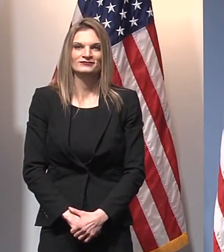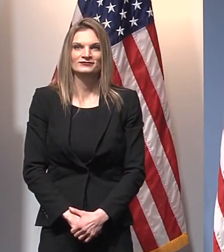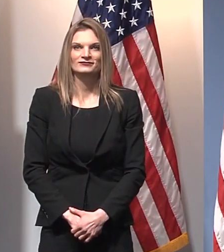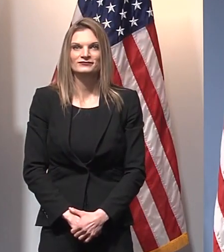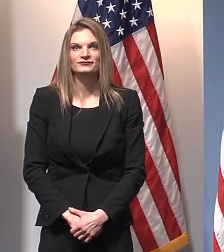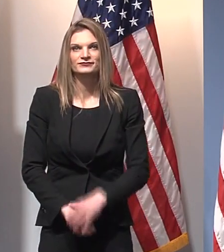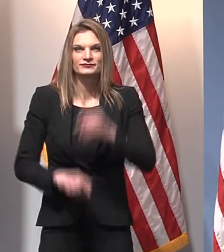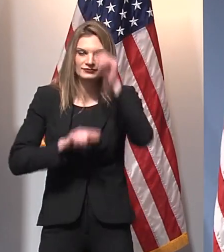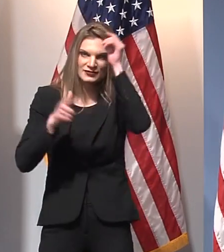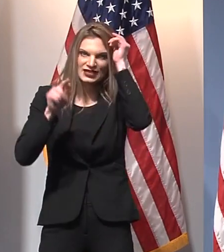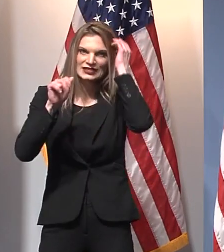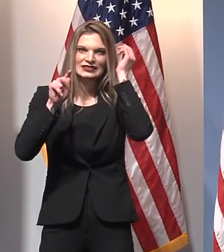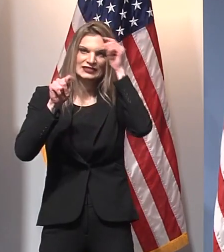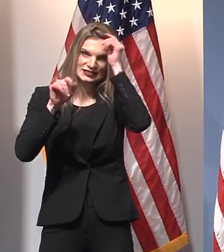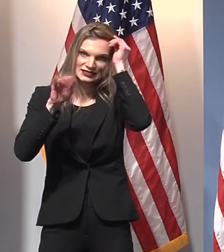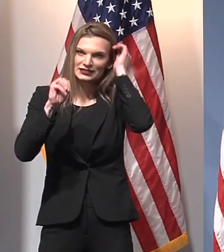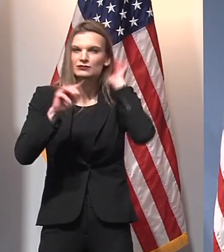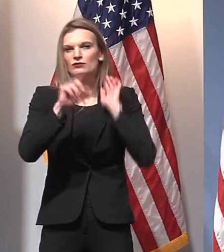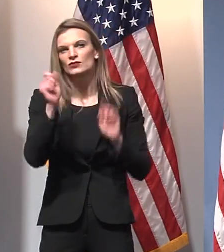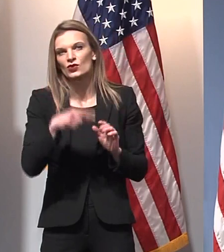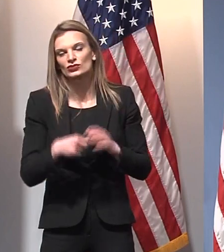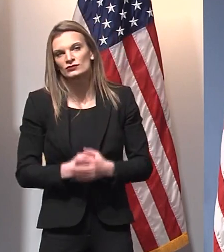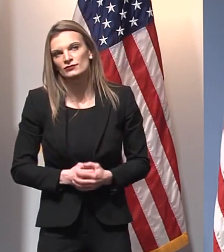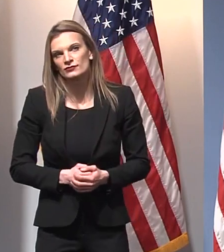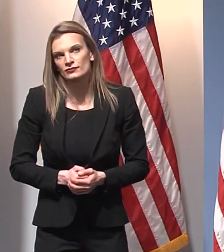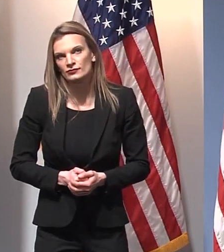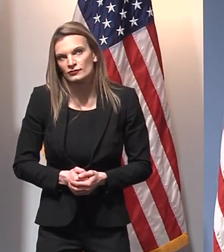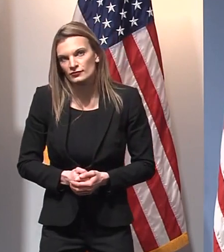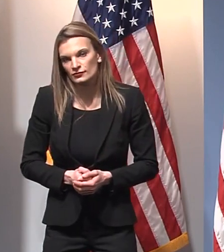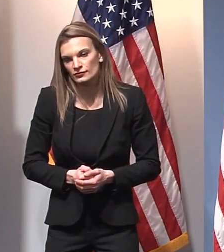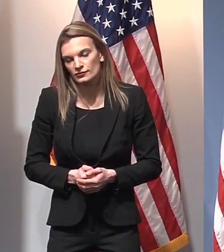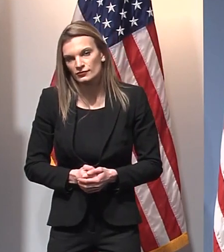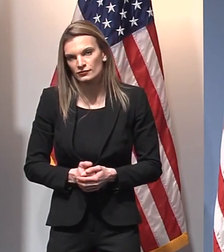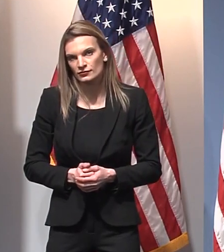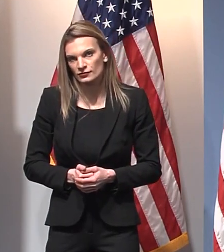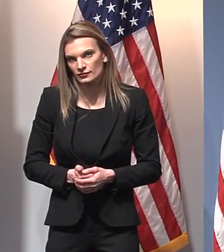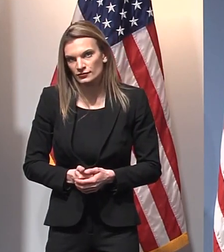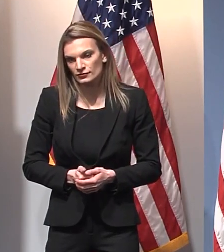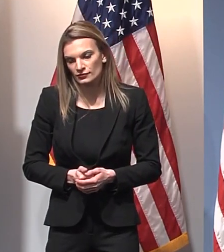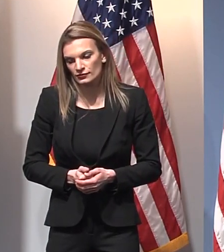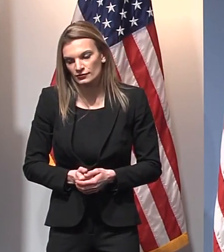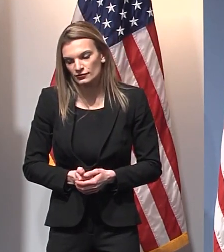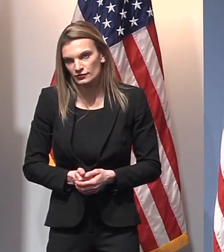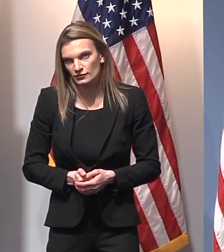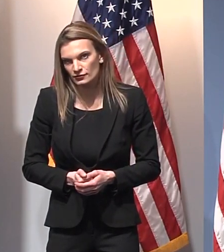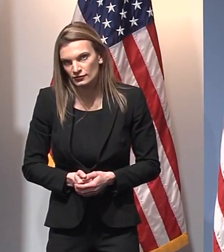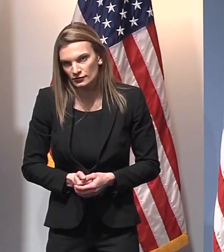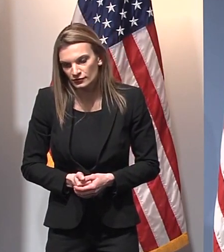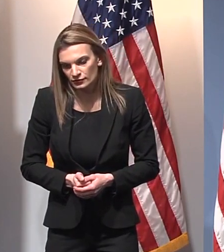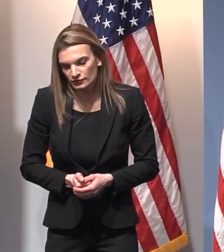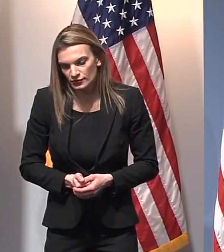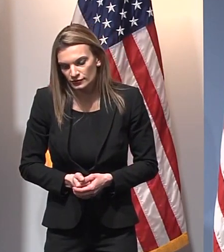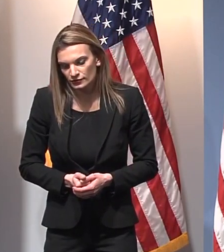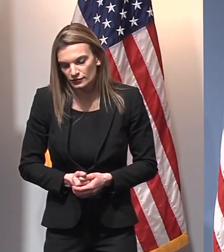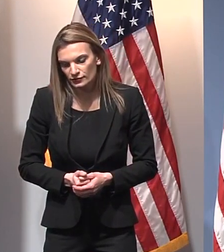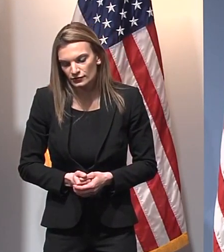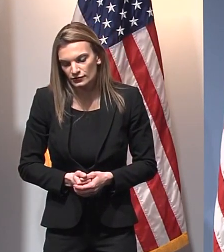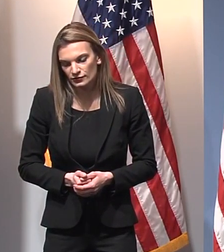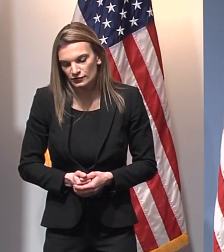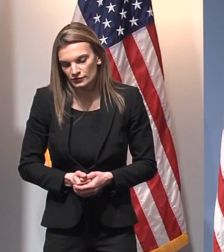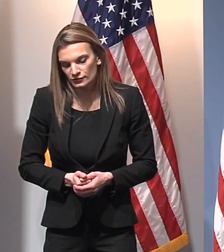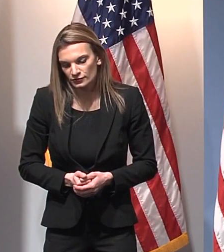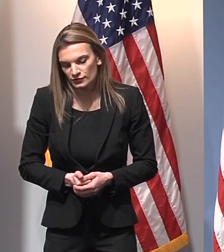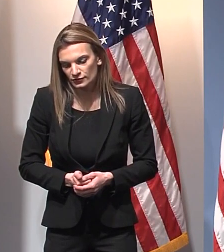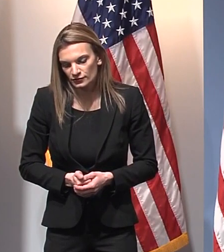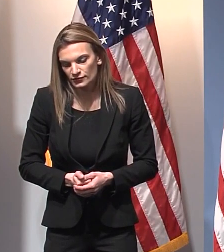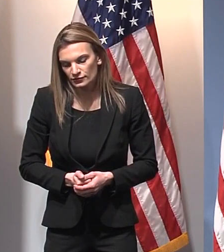Tim Skubik for the next question. Governor, appears that the Republicans are headed in a different position on spending the COVID dollars than your